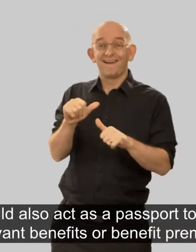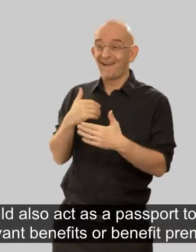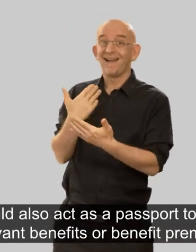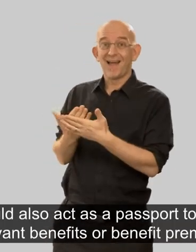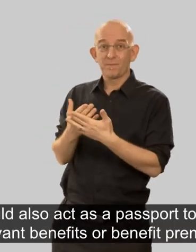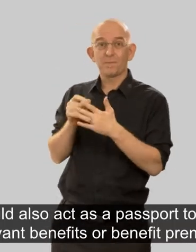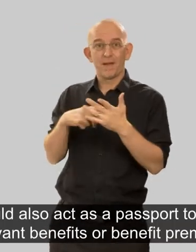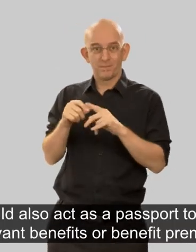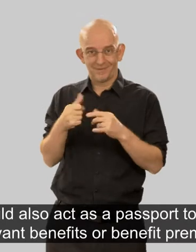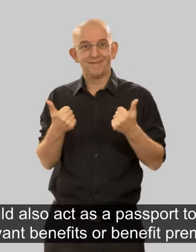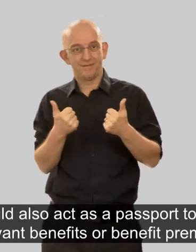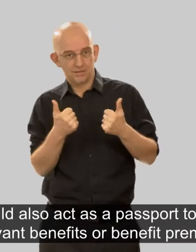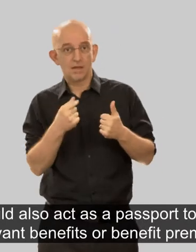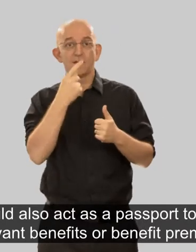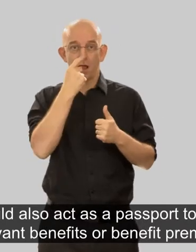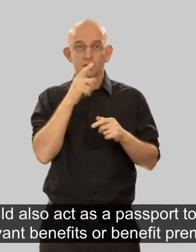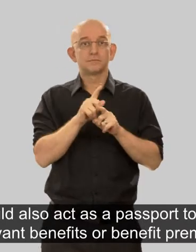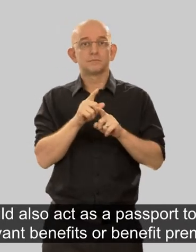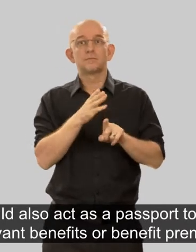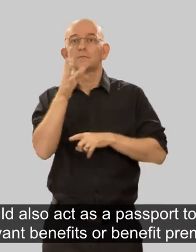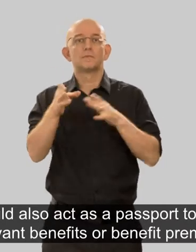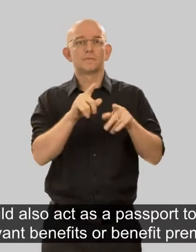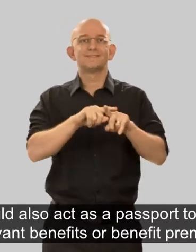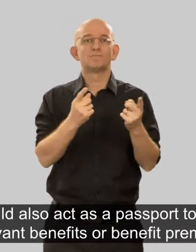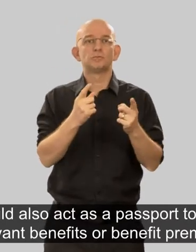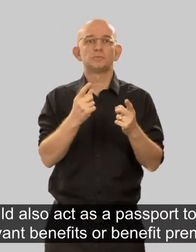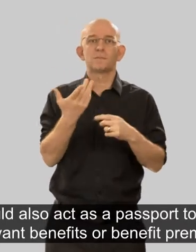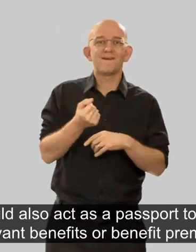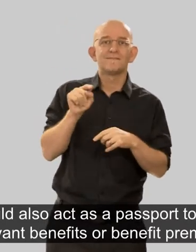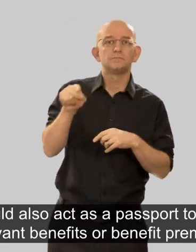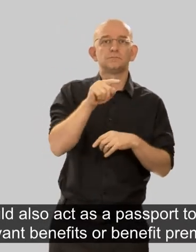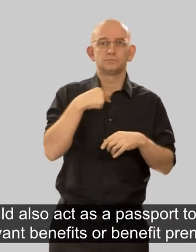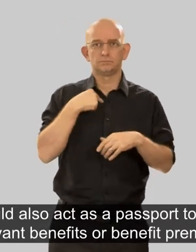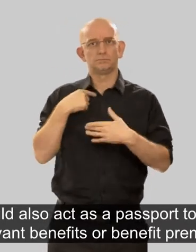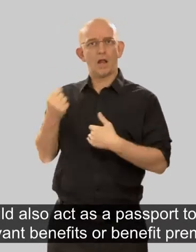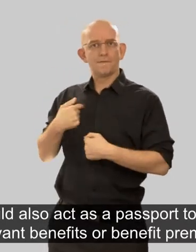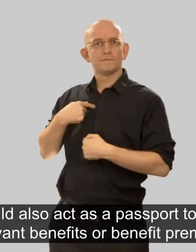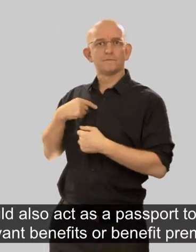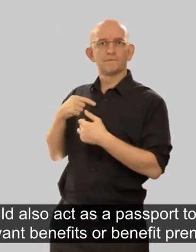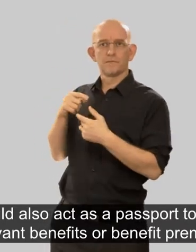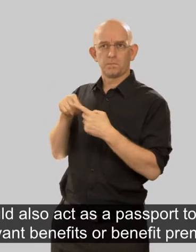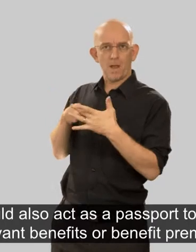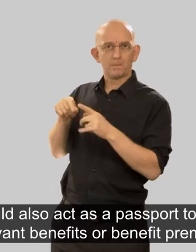It would also act as a passport to the relevant benefits or benefit premia